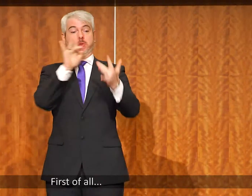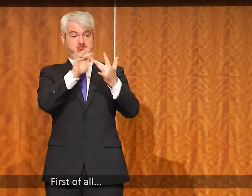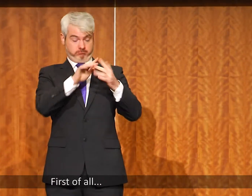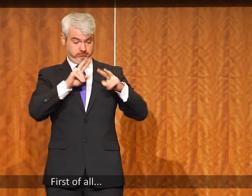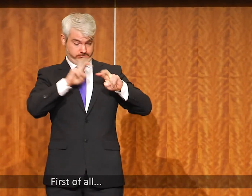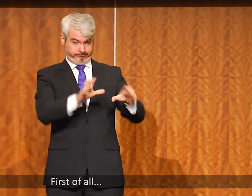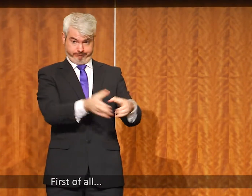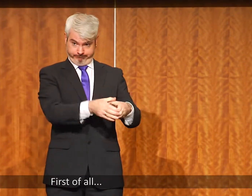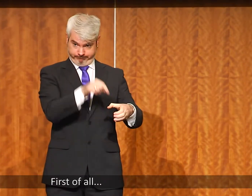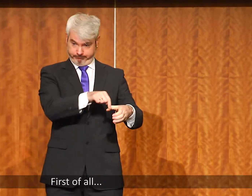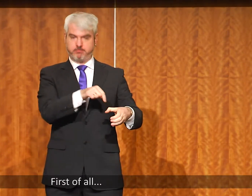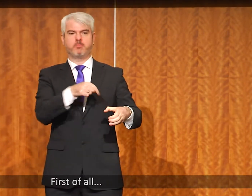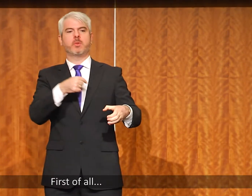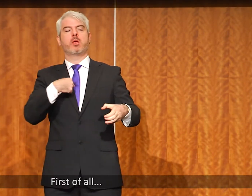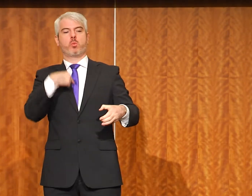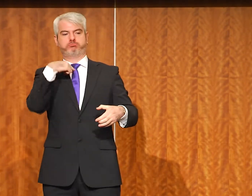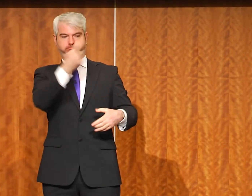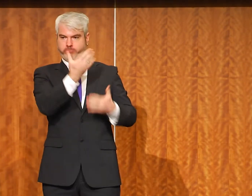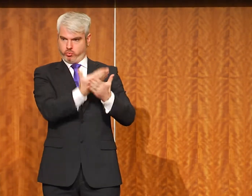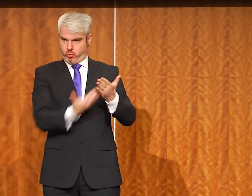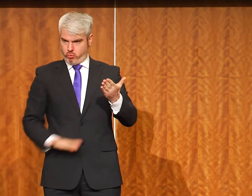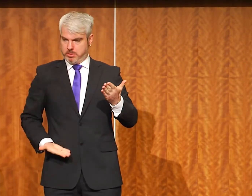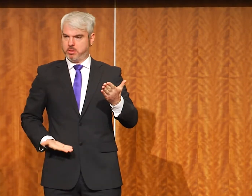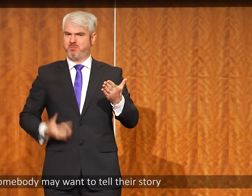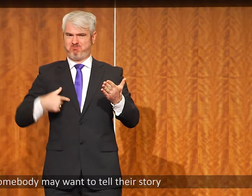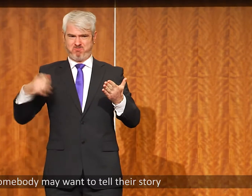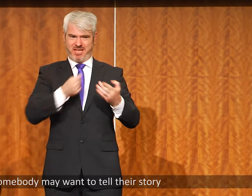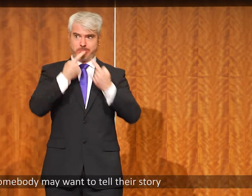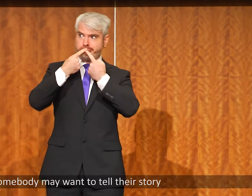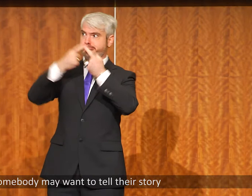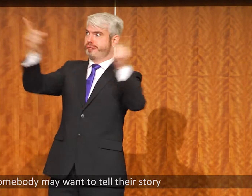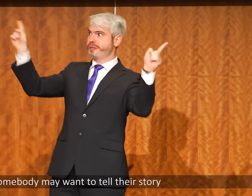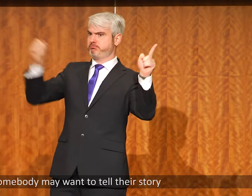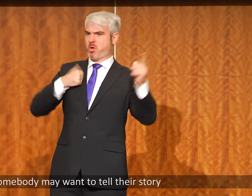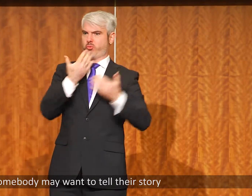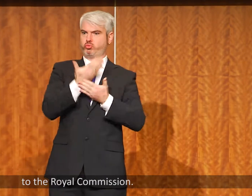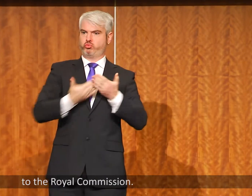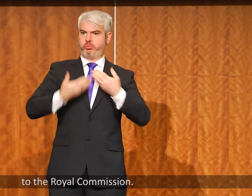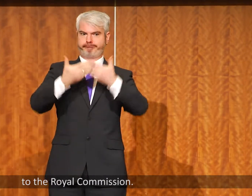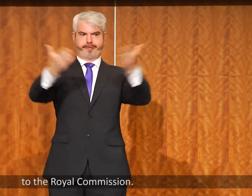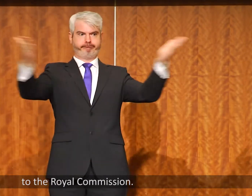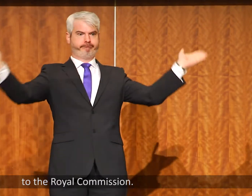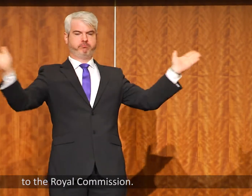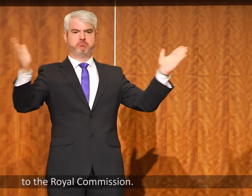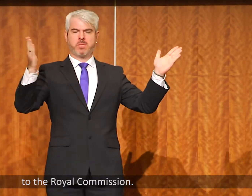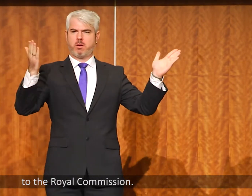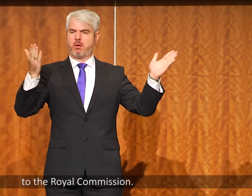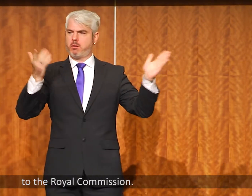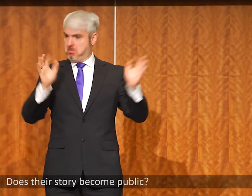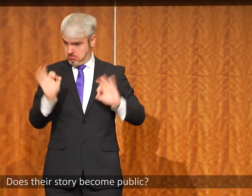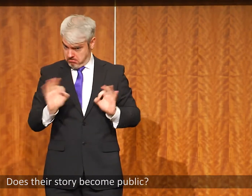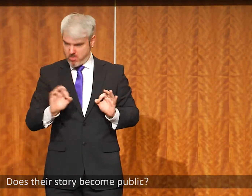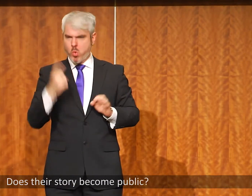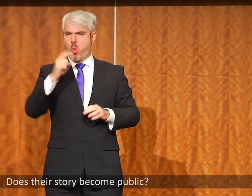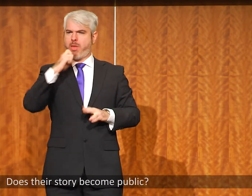First of all, somebody may want to tell their story to the Royal Commission. Does their story become public